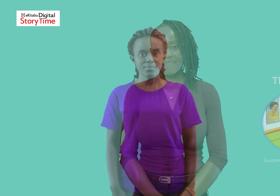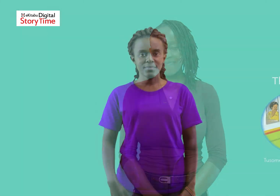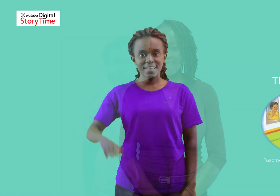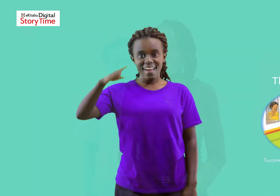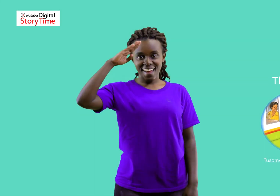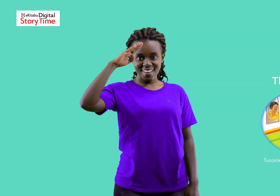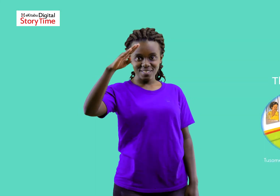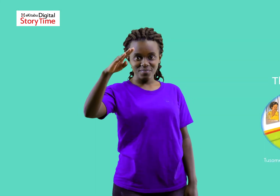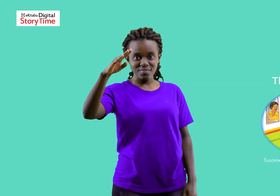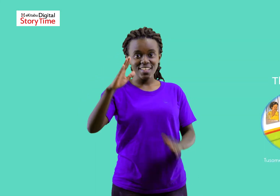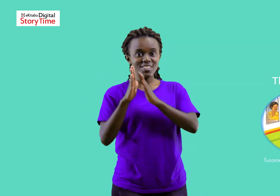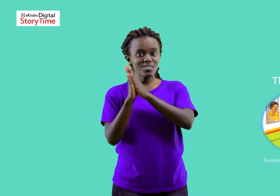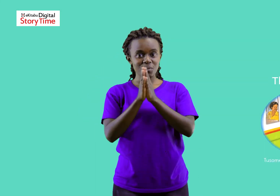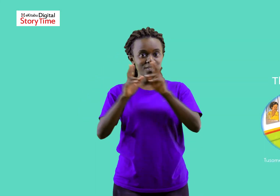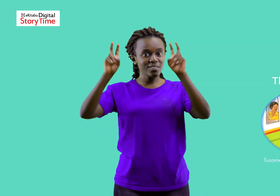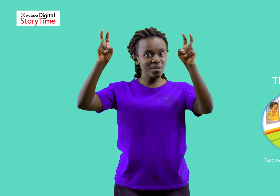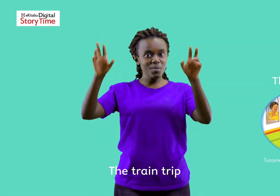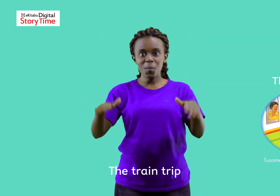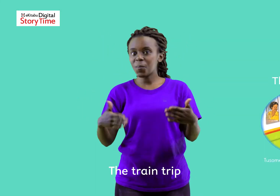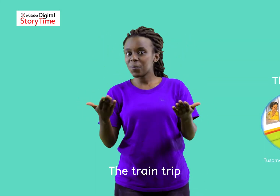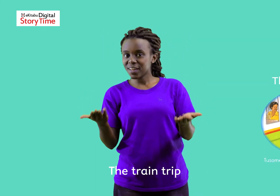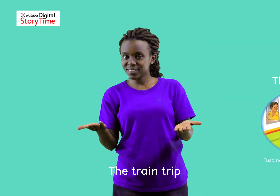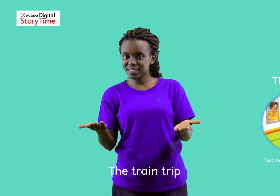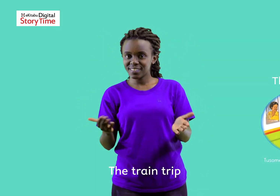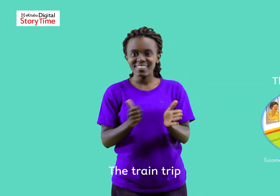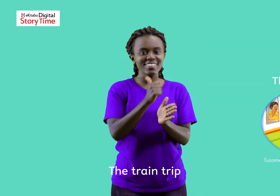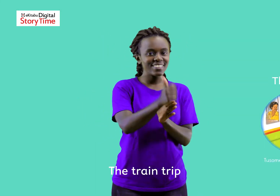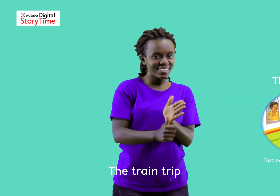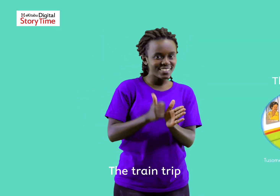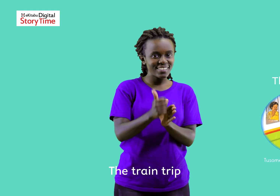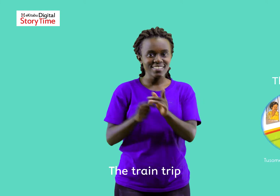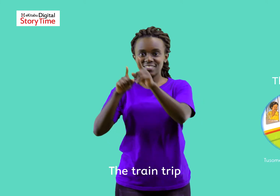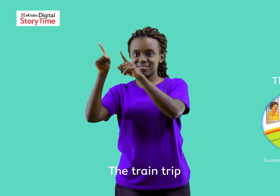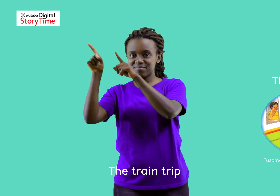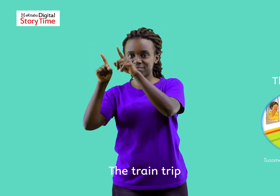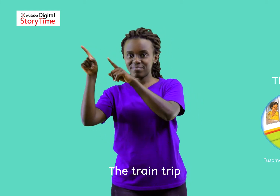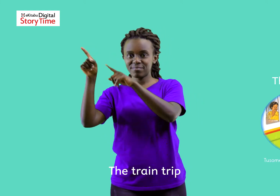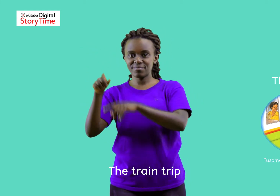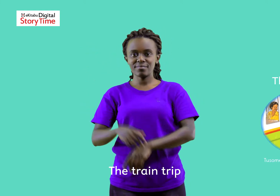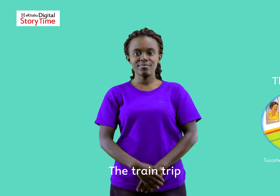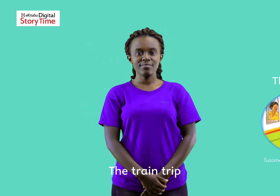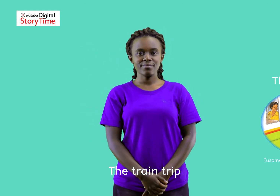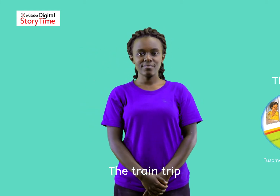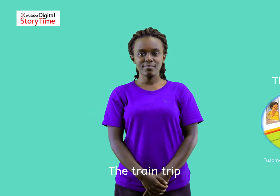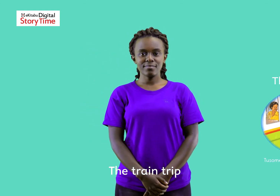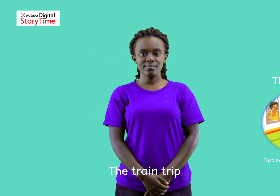train trip The